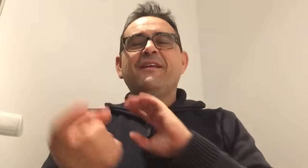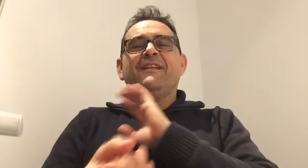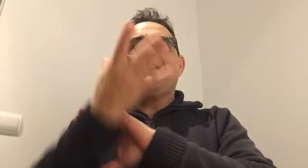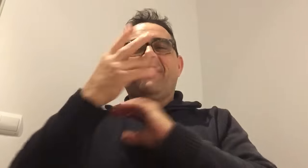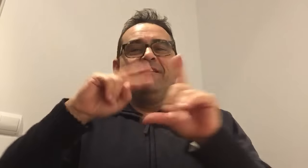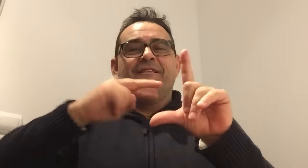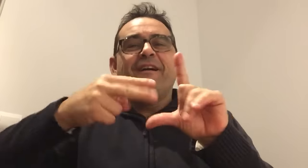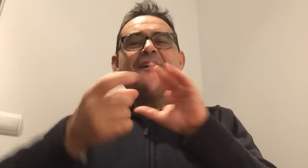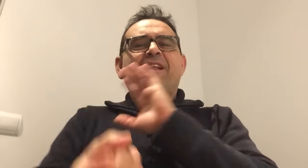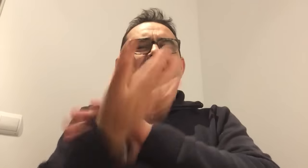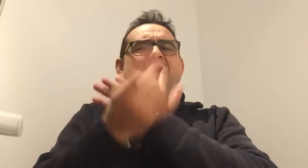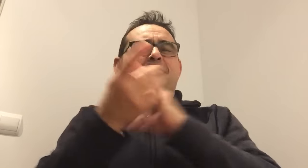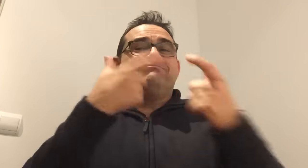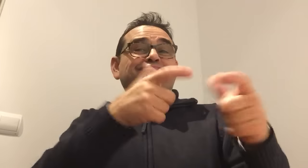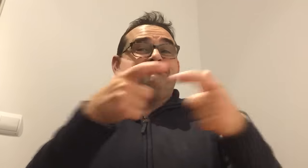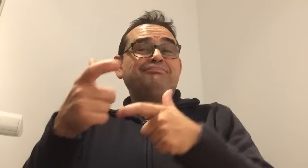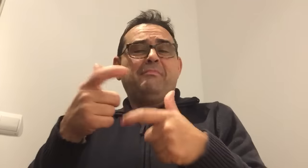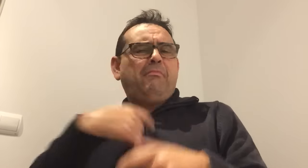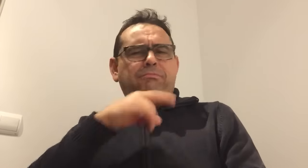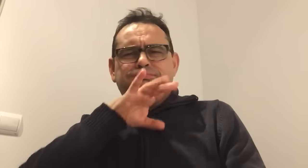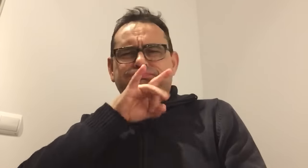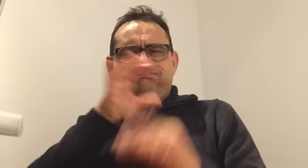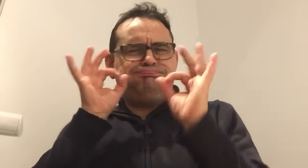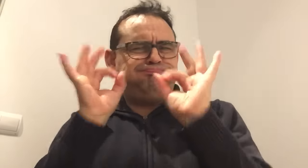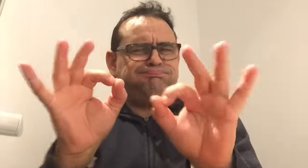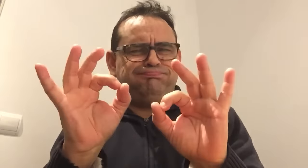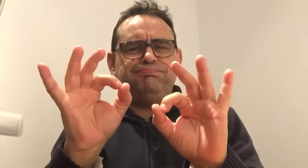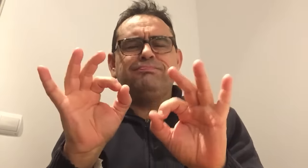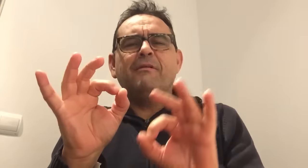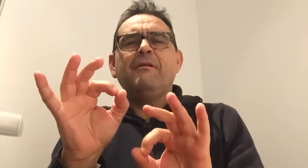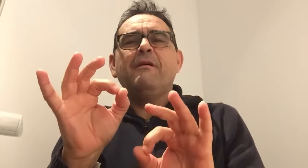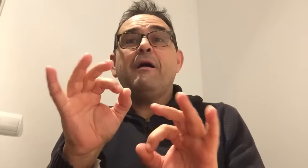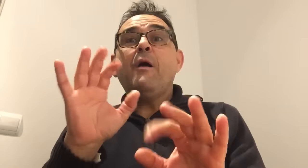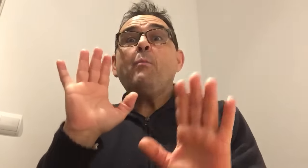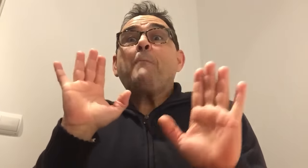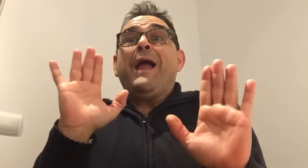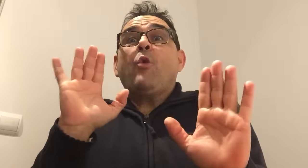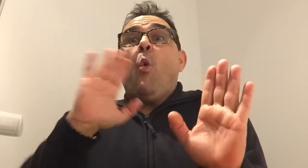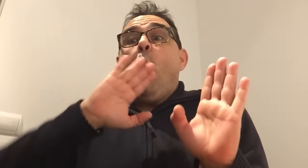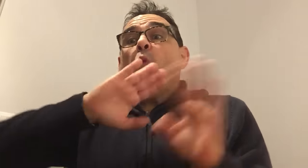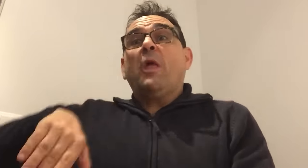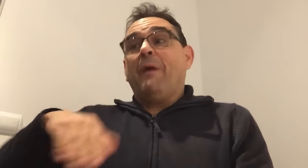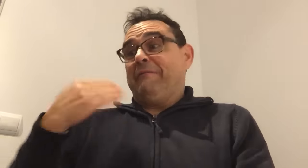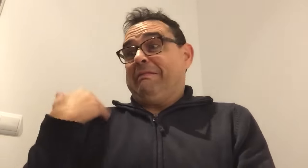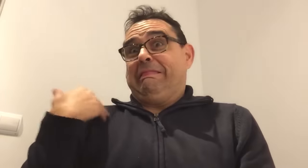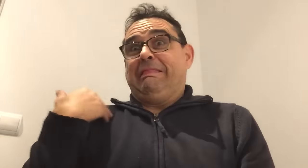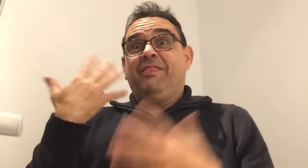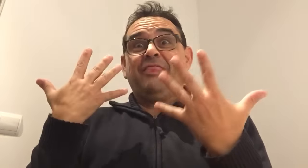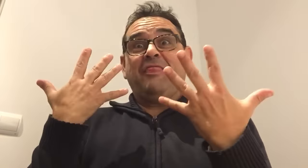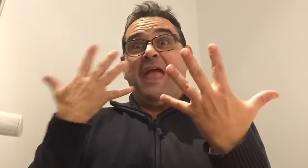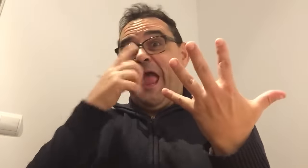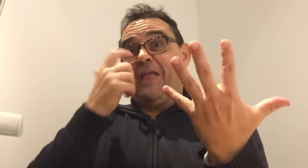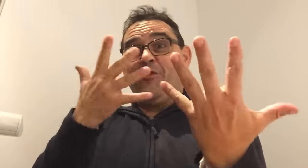This is not since I can't get and like they're bag. Because I no You can get a bag